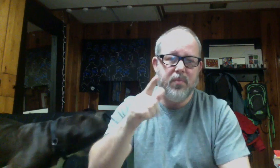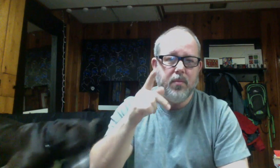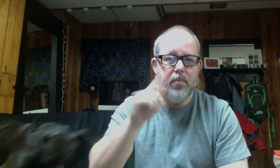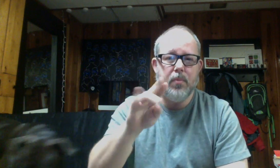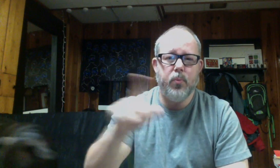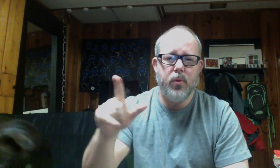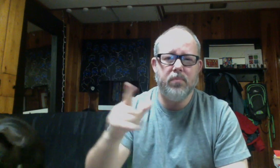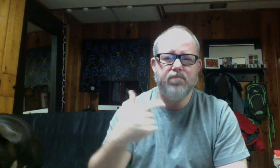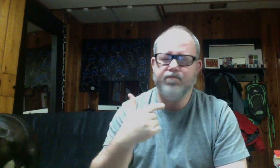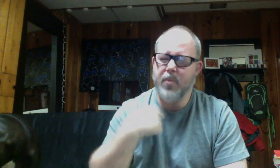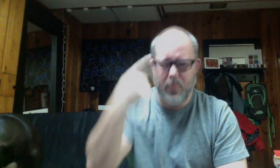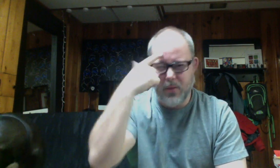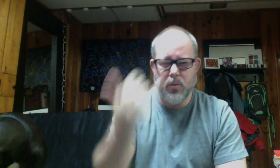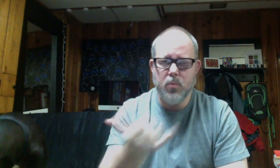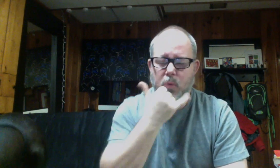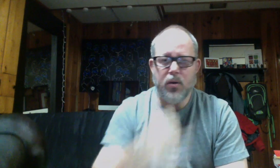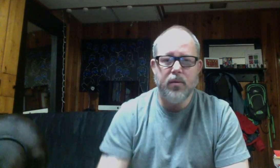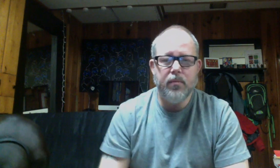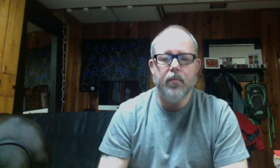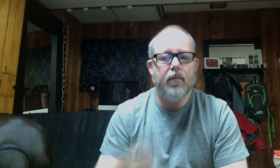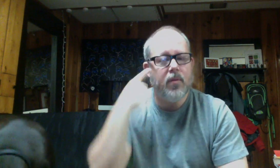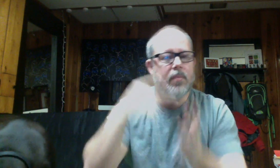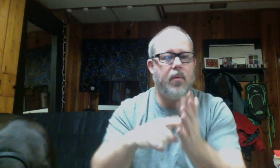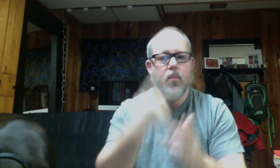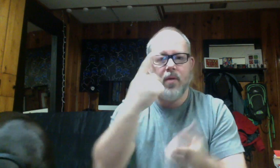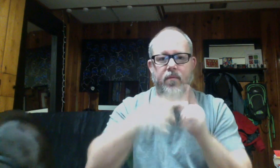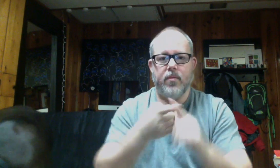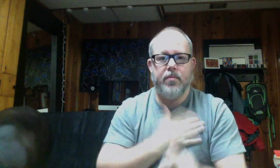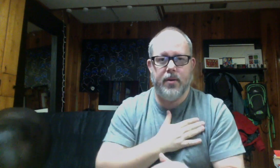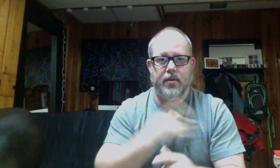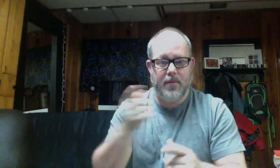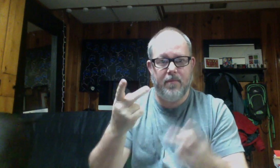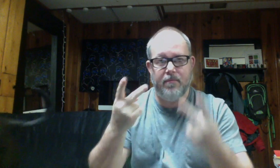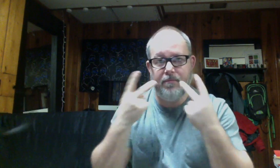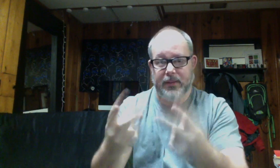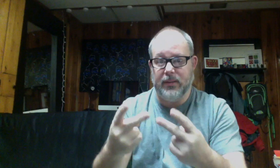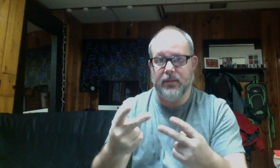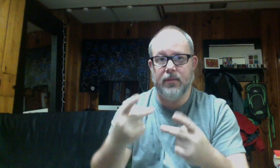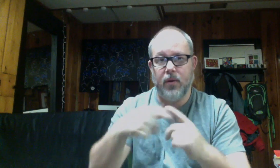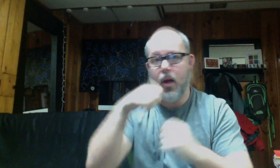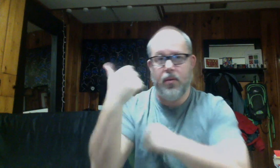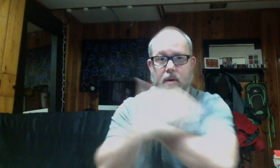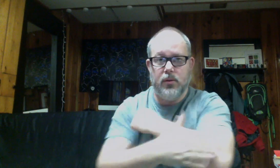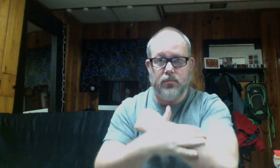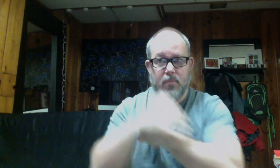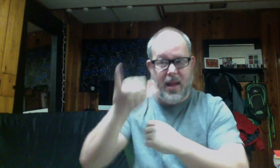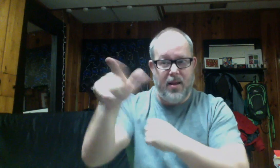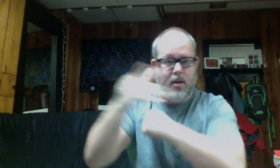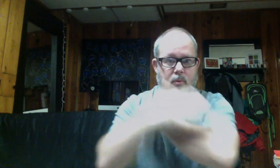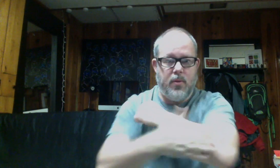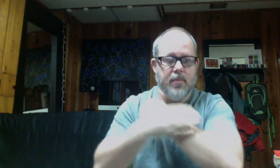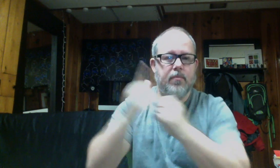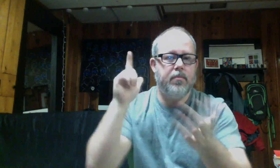it's It's a good idea. You with You've got me to sleep with I'm eating a